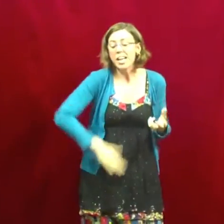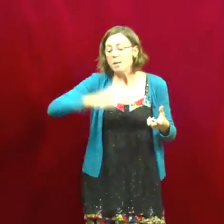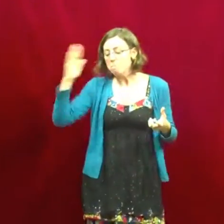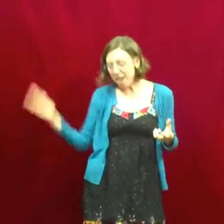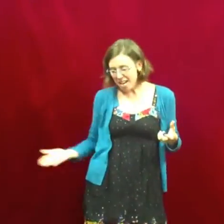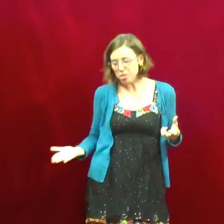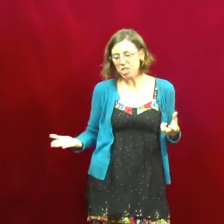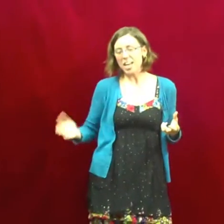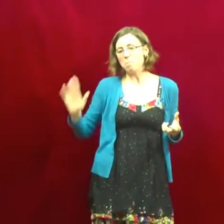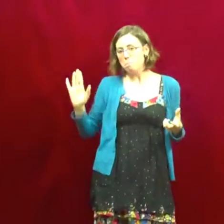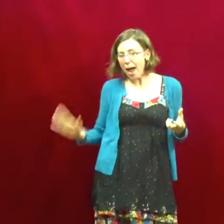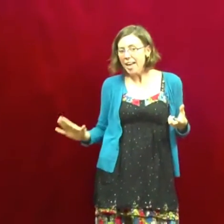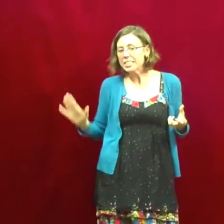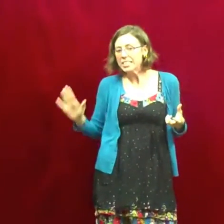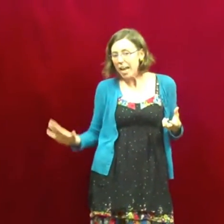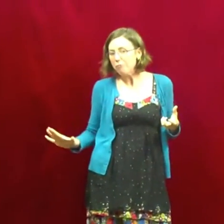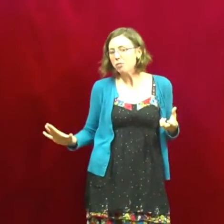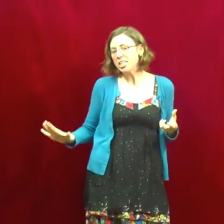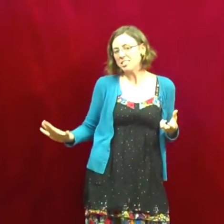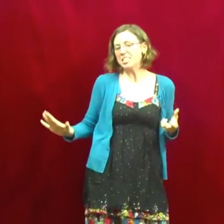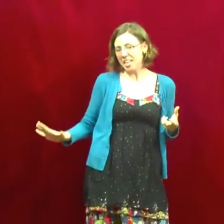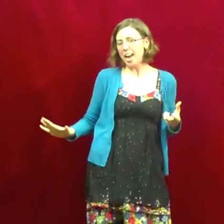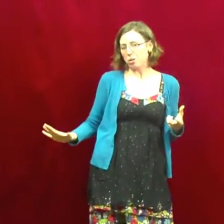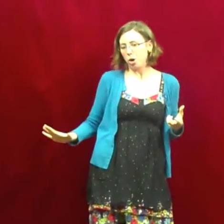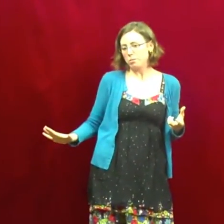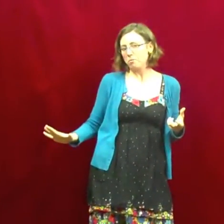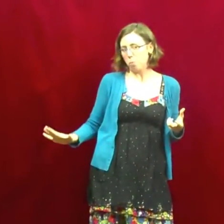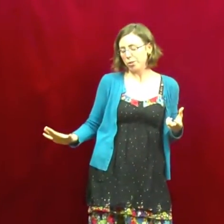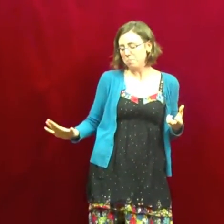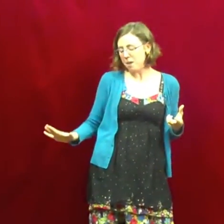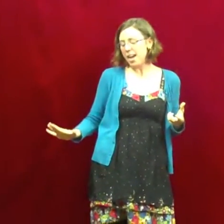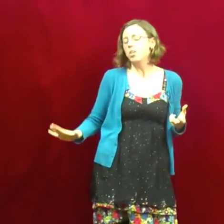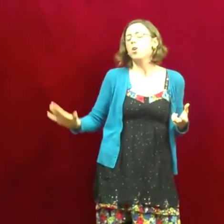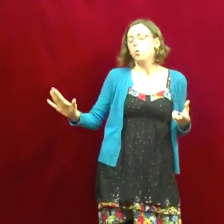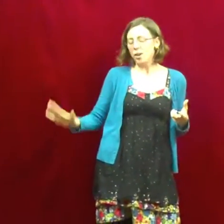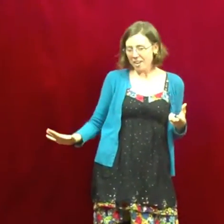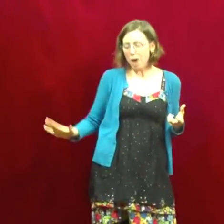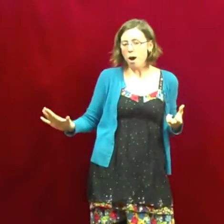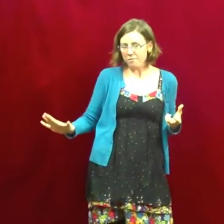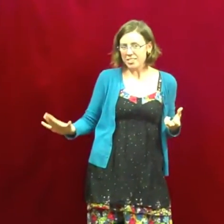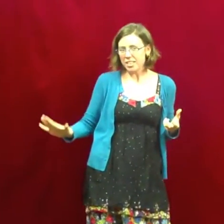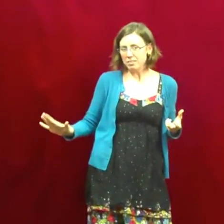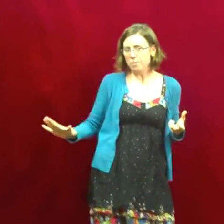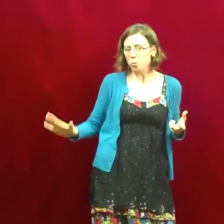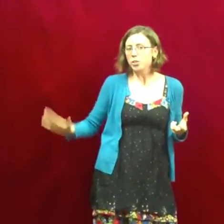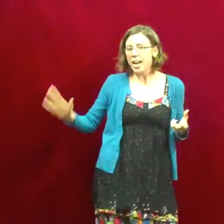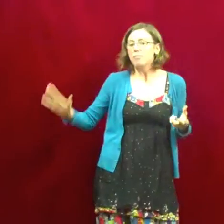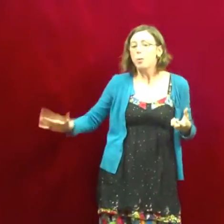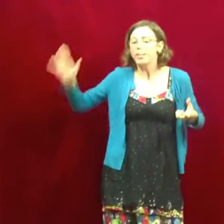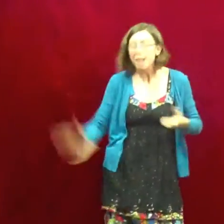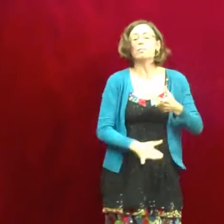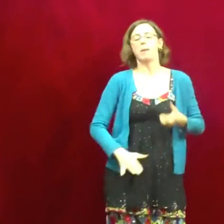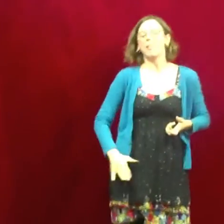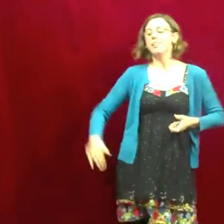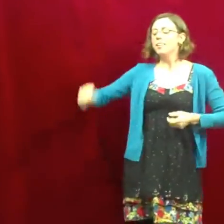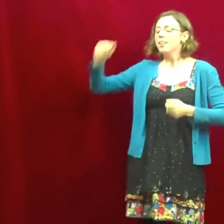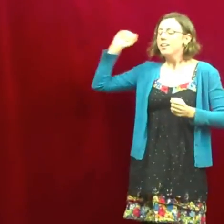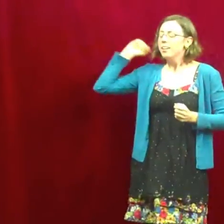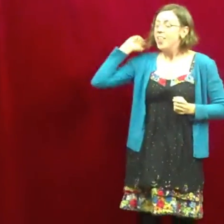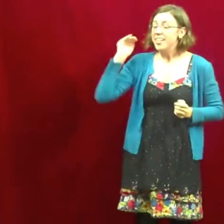managed to get back safely into the catacombs of Portland, Maine, where now obviously I've saved the world and everyone loves me. That is